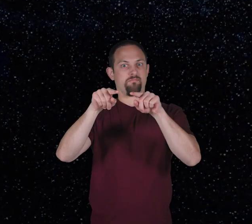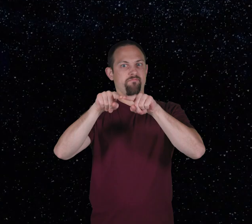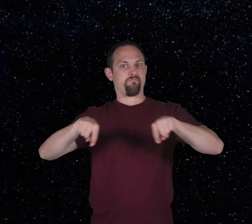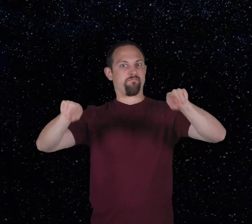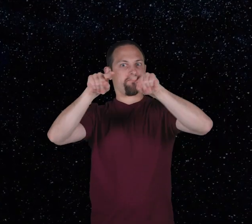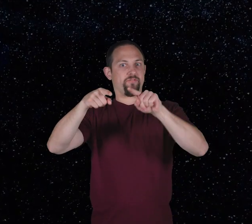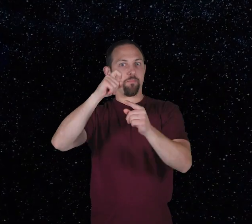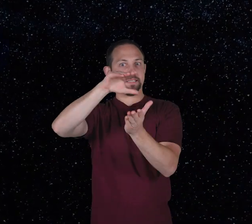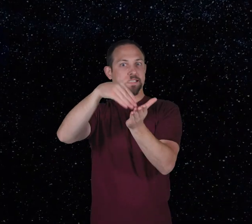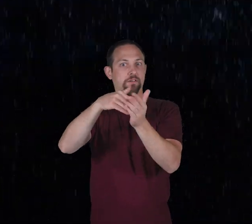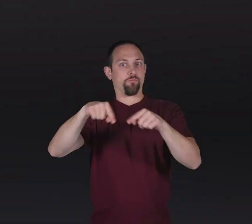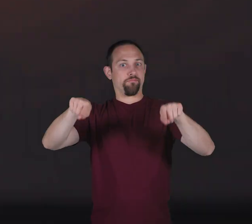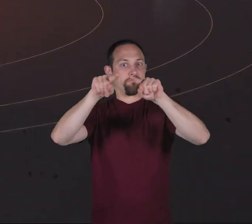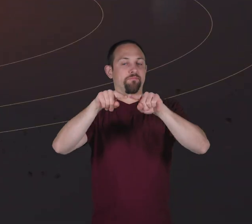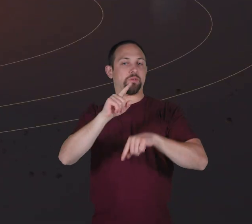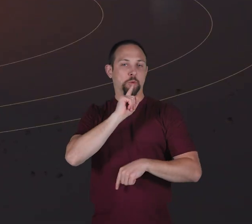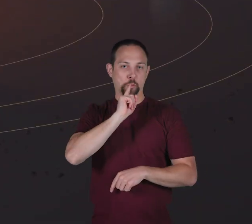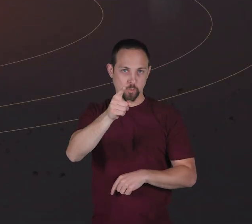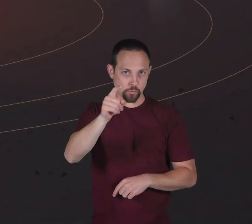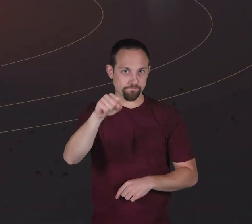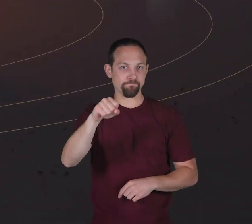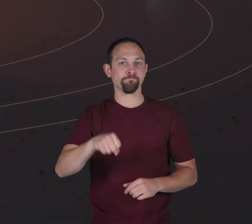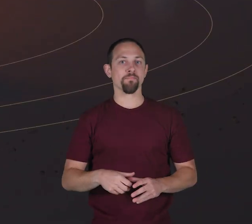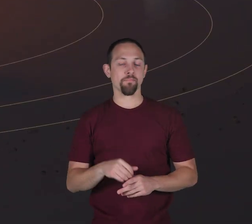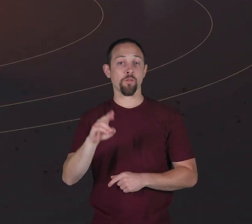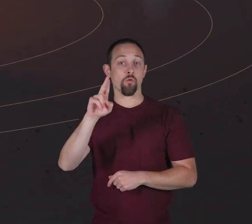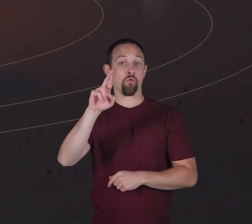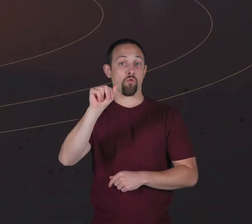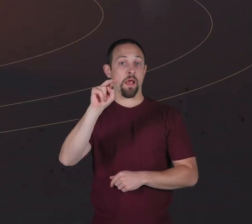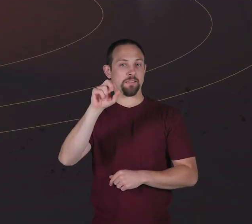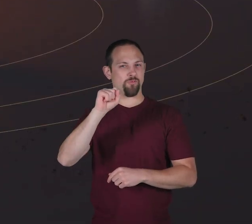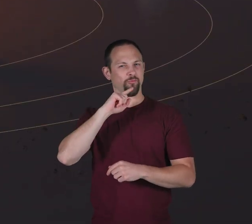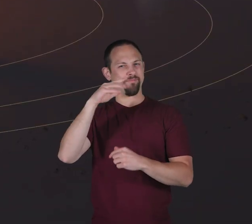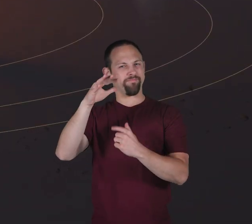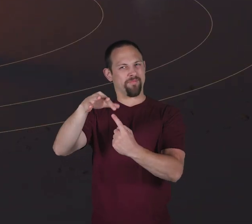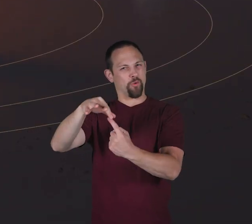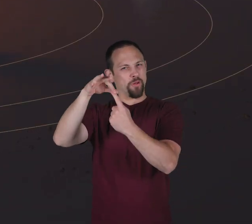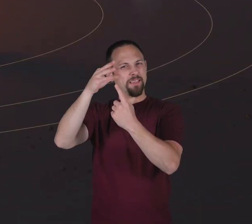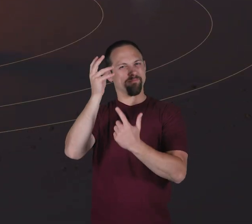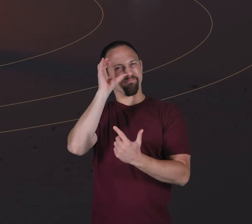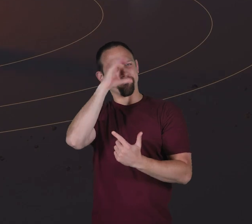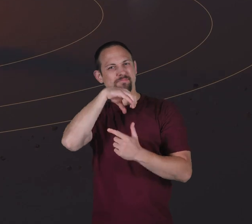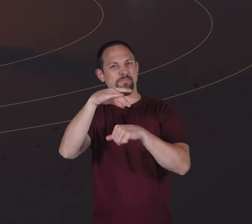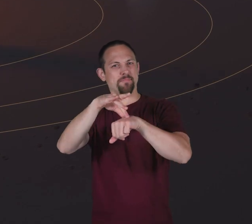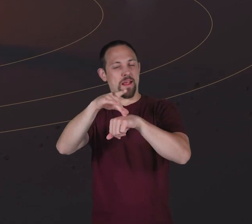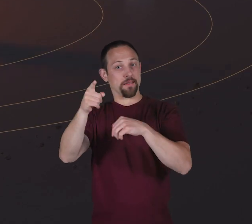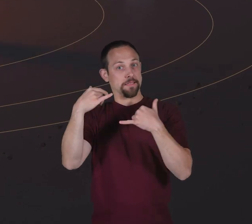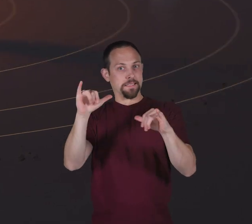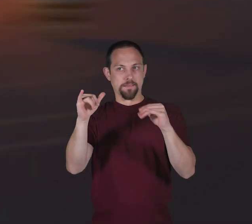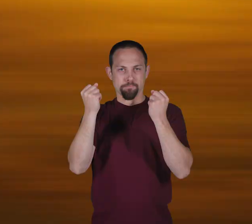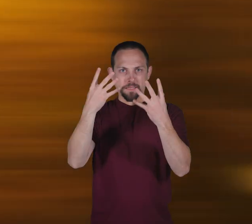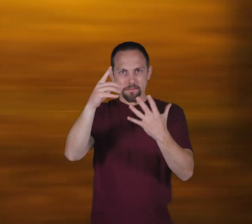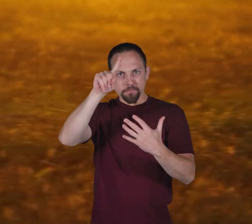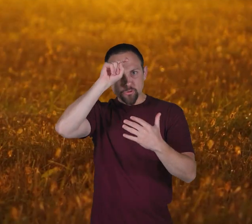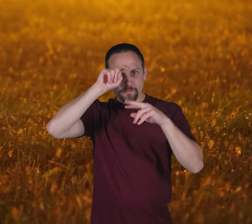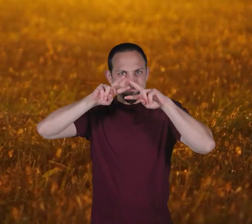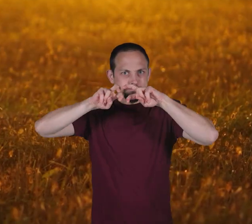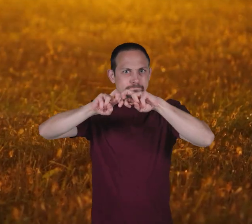True! Uranus is a unique and unusual planet that still holds many mysteries. Perhaps someday,